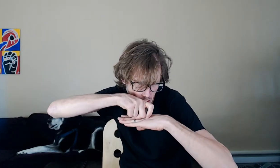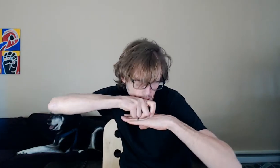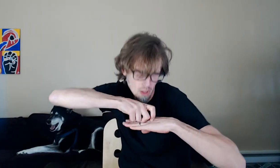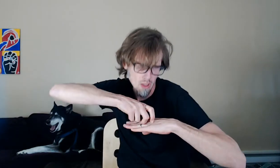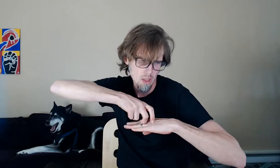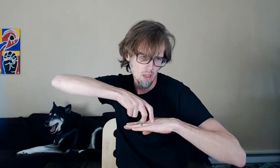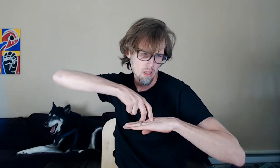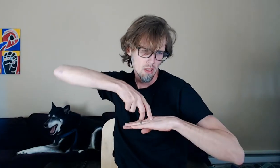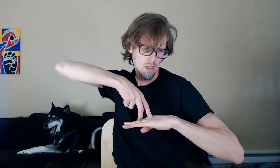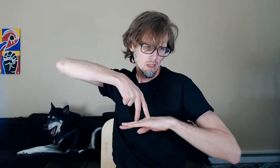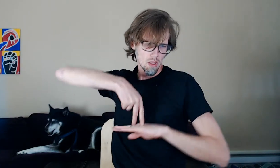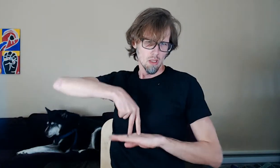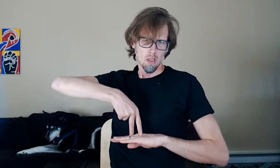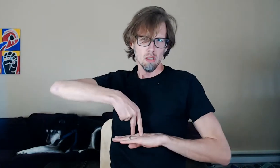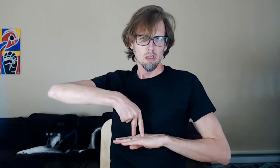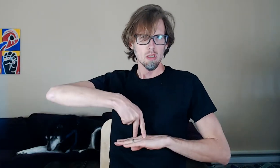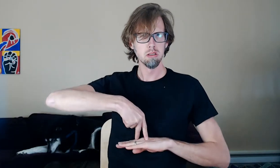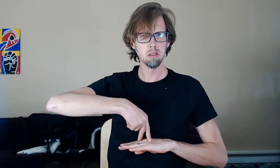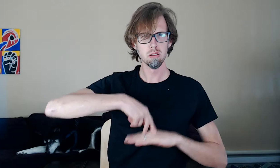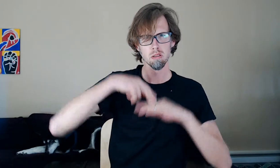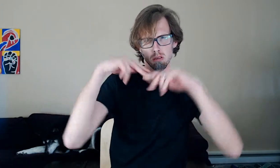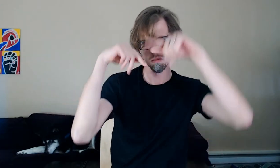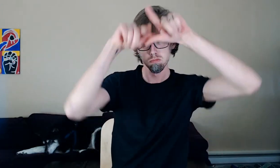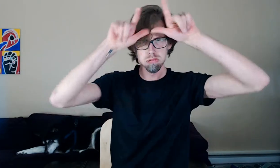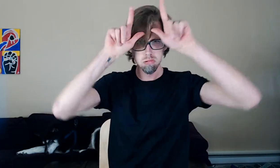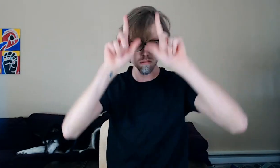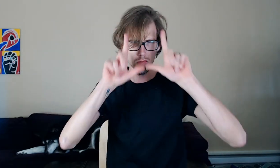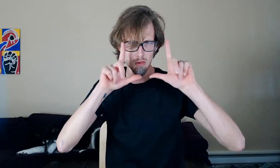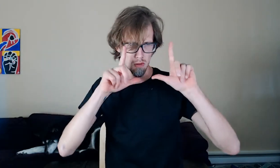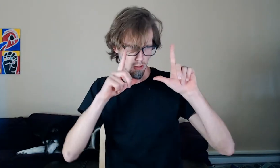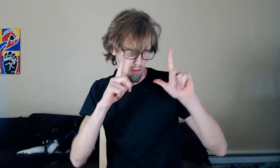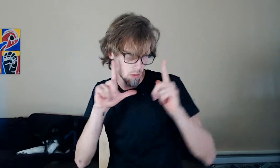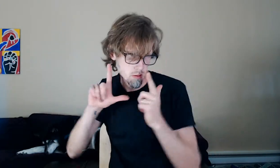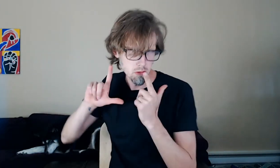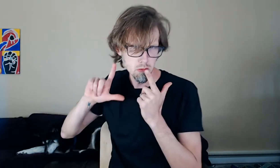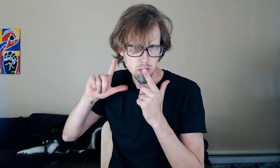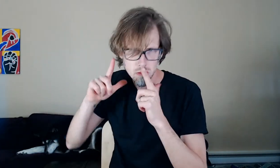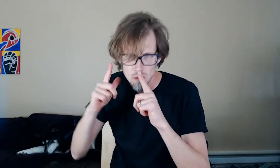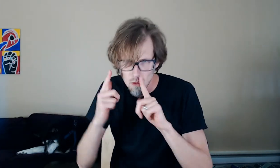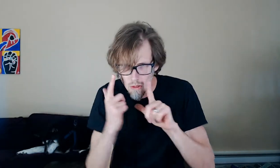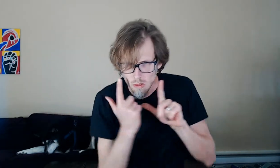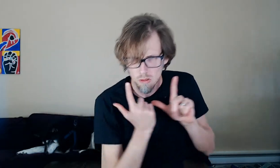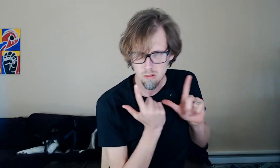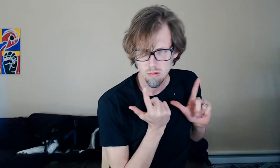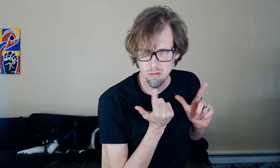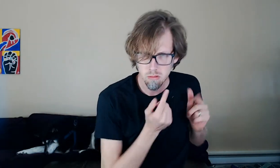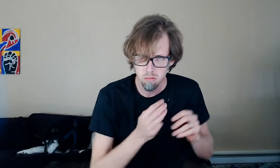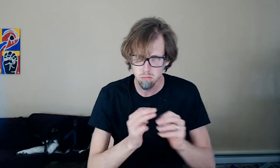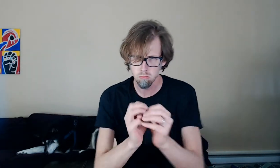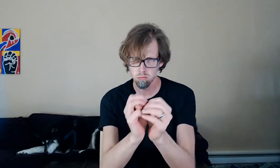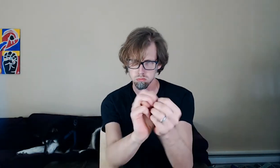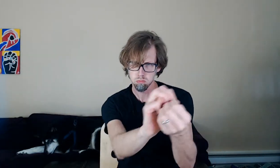Two wires were coming up out of the floor and went through that bottom plate, so I had to undo them from the receptacles to pull them back through that hole.